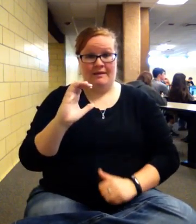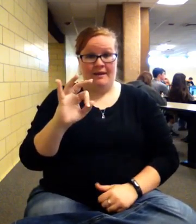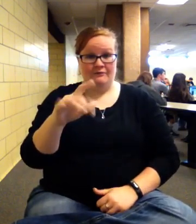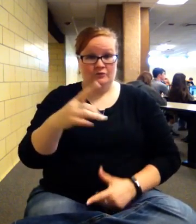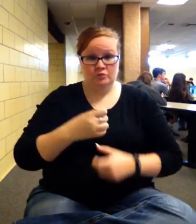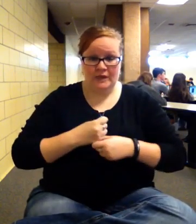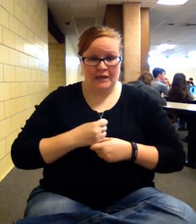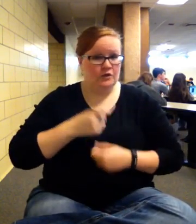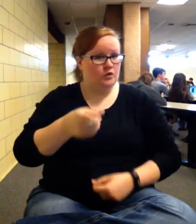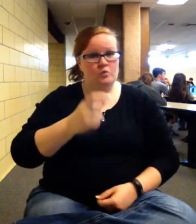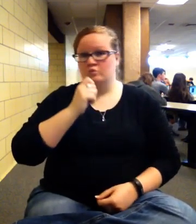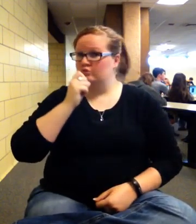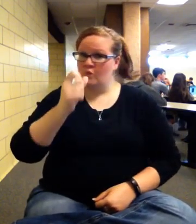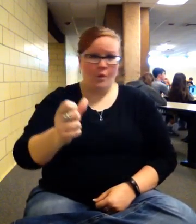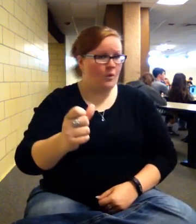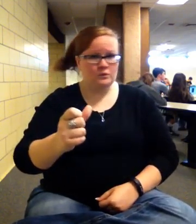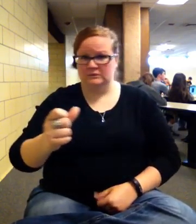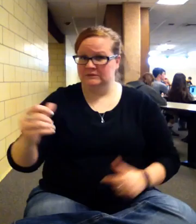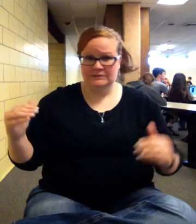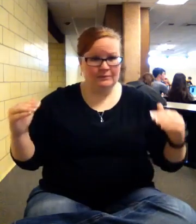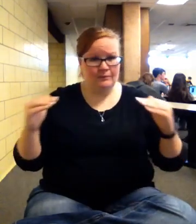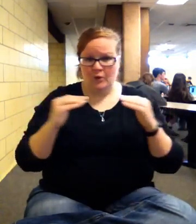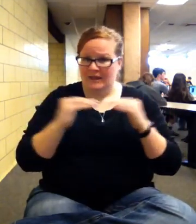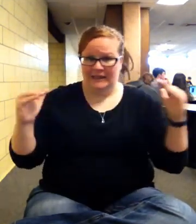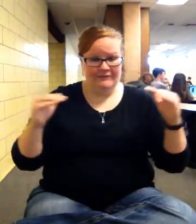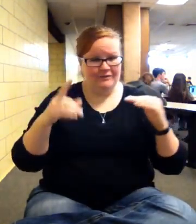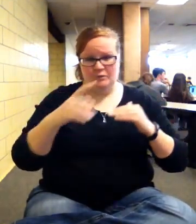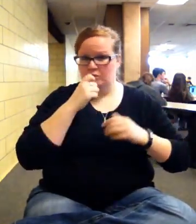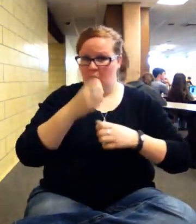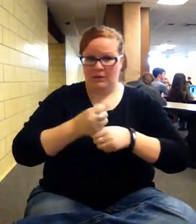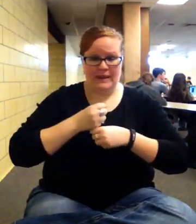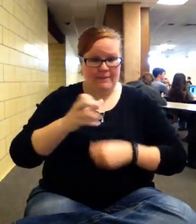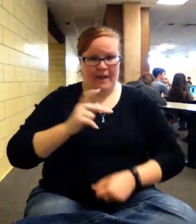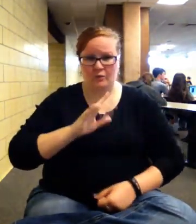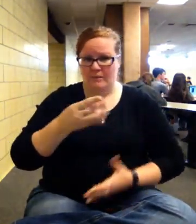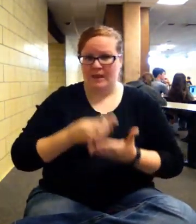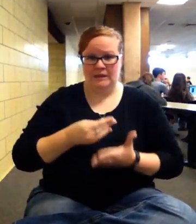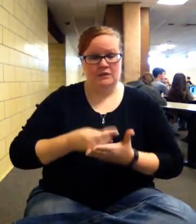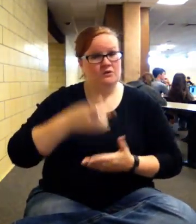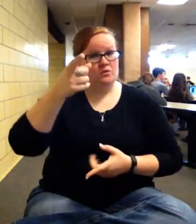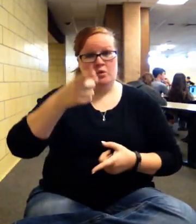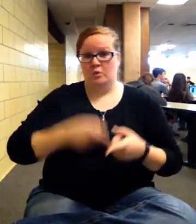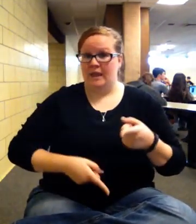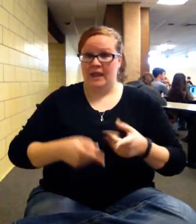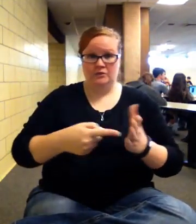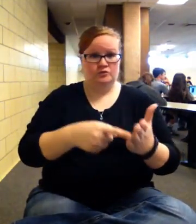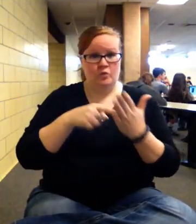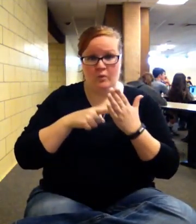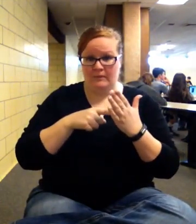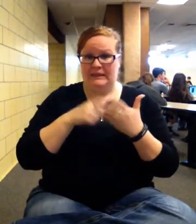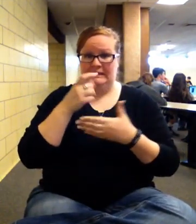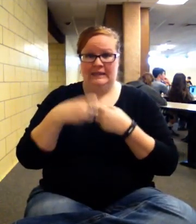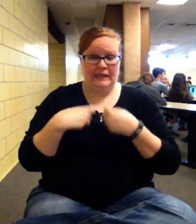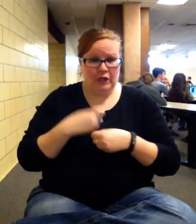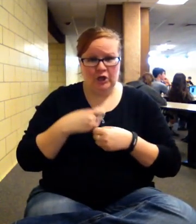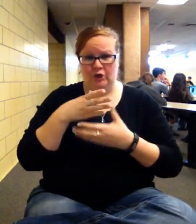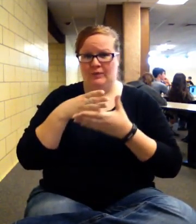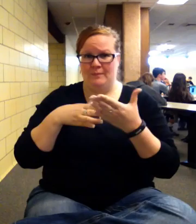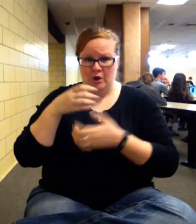break even. You never get your money back. So there's no way for you to show me the years, the partial years, so you just have to reject